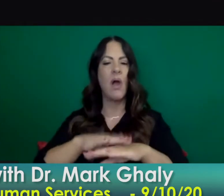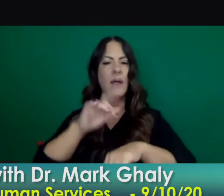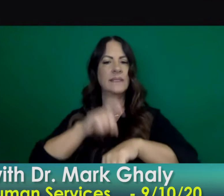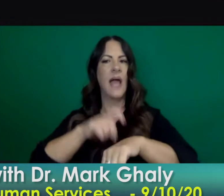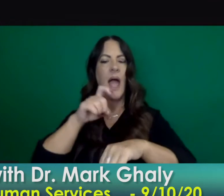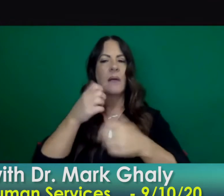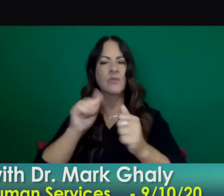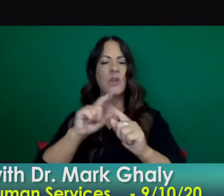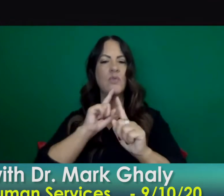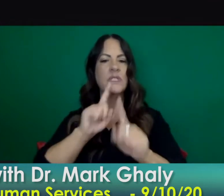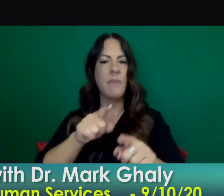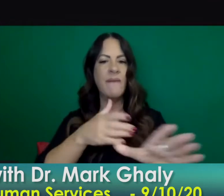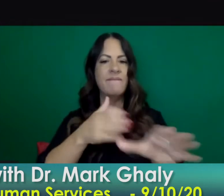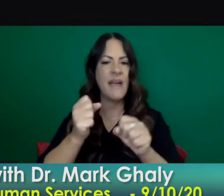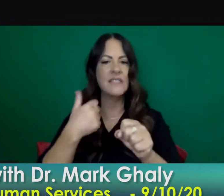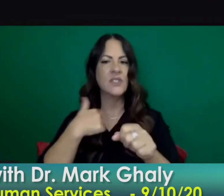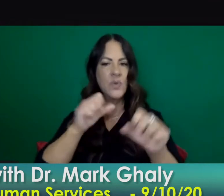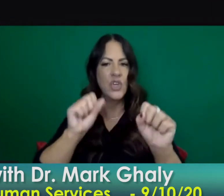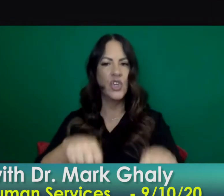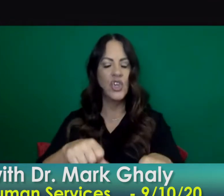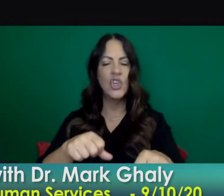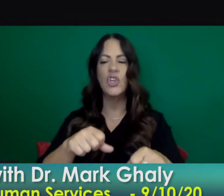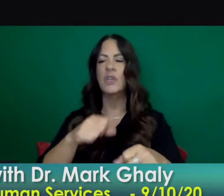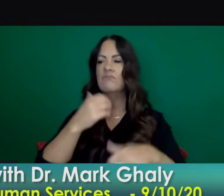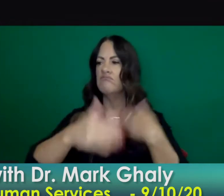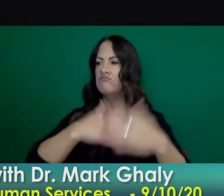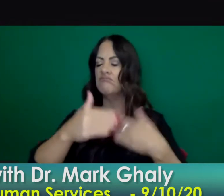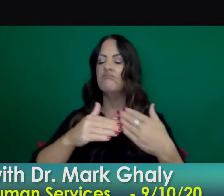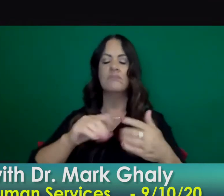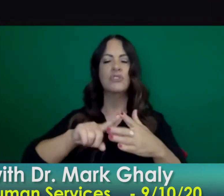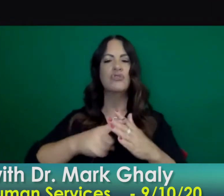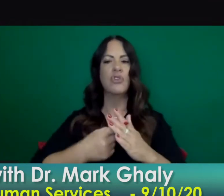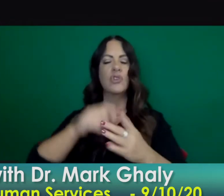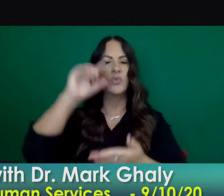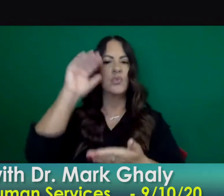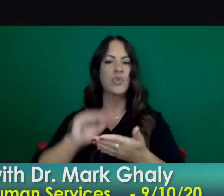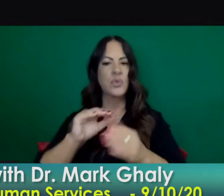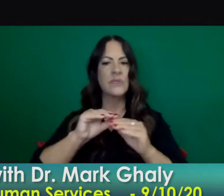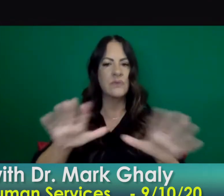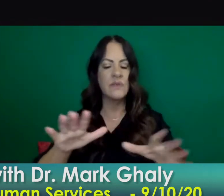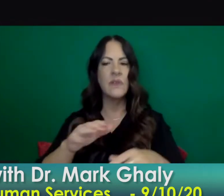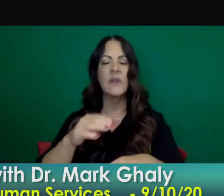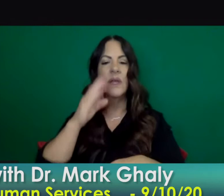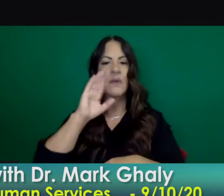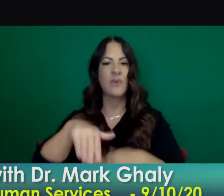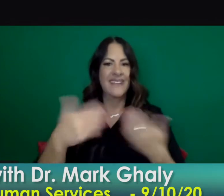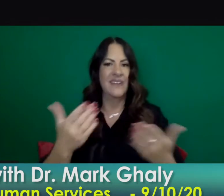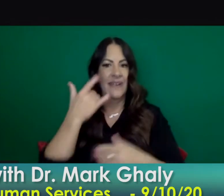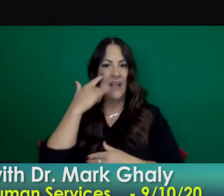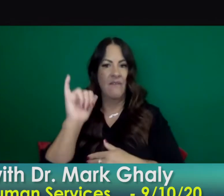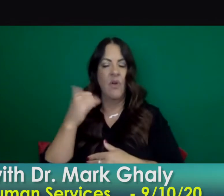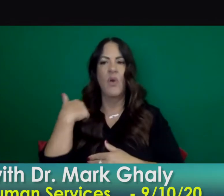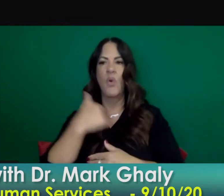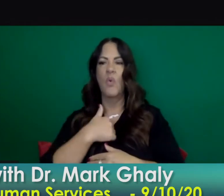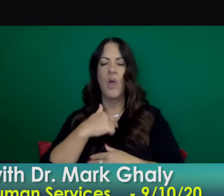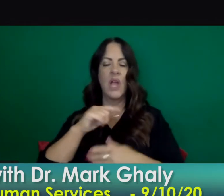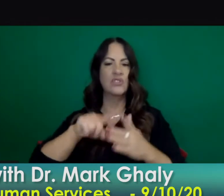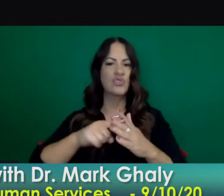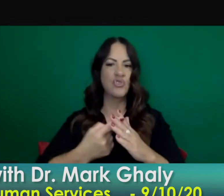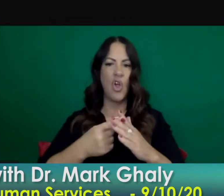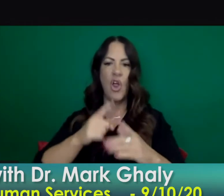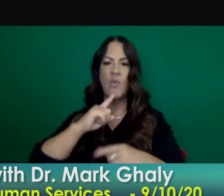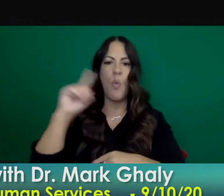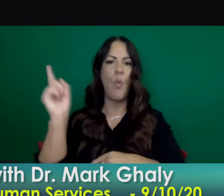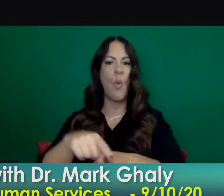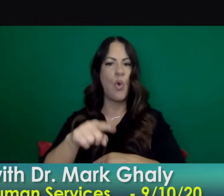uh increased transmission started that california was there with early uh stay-at-home